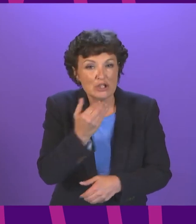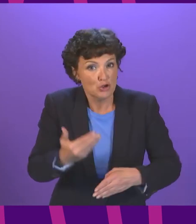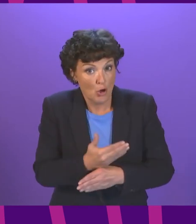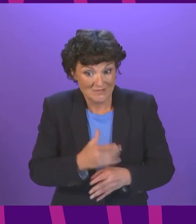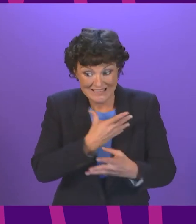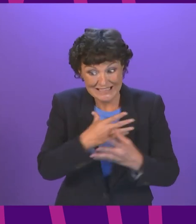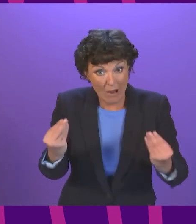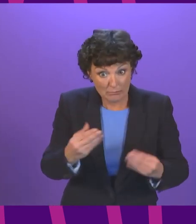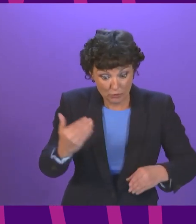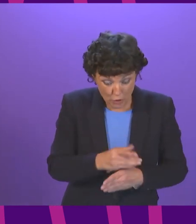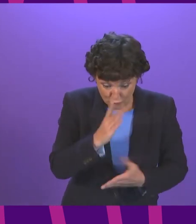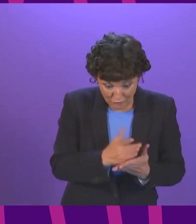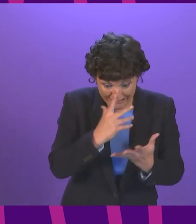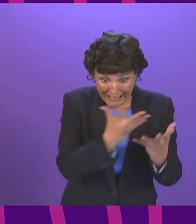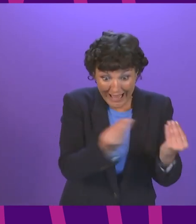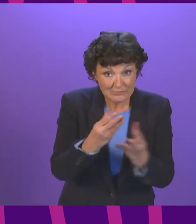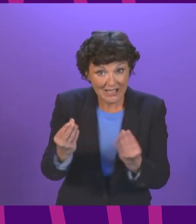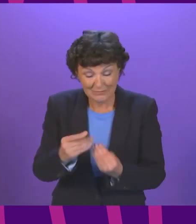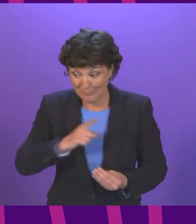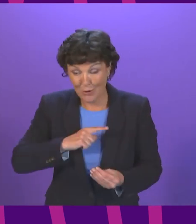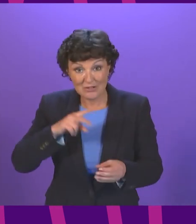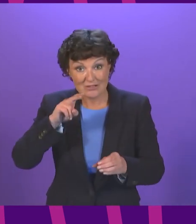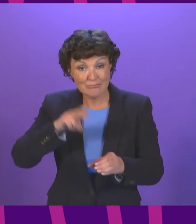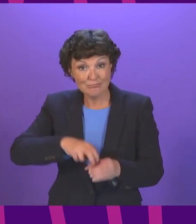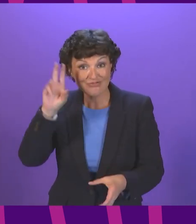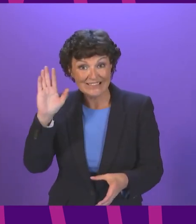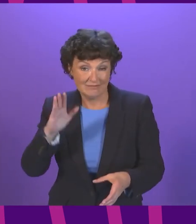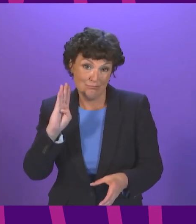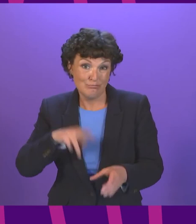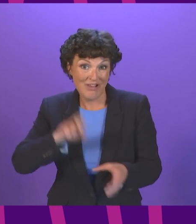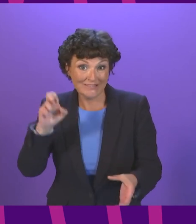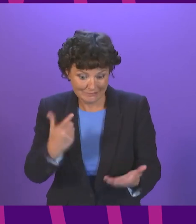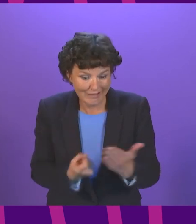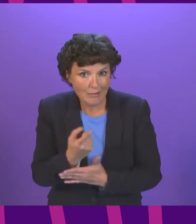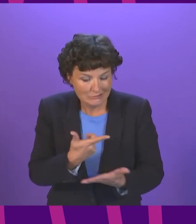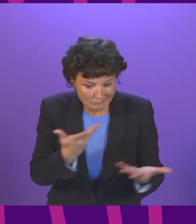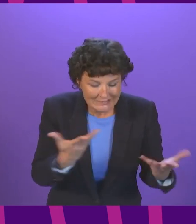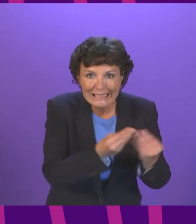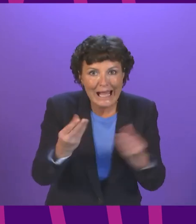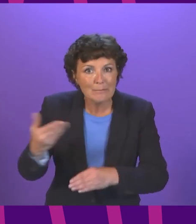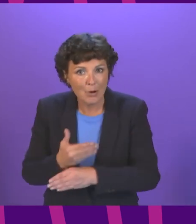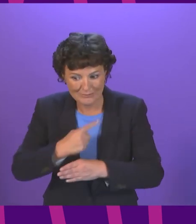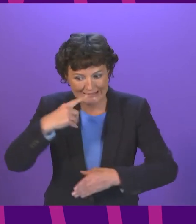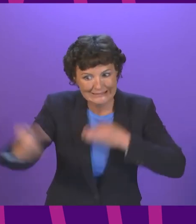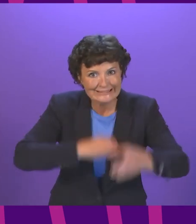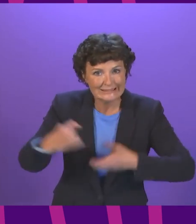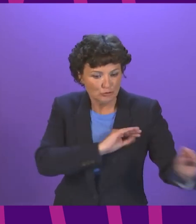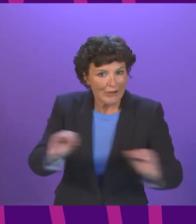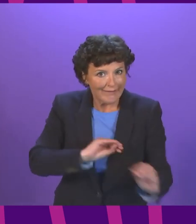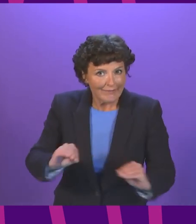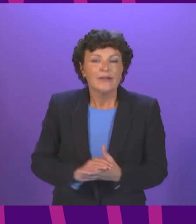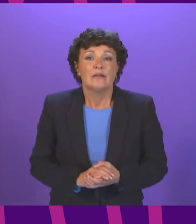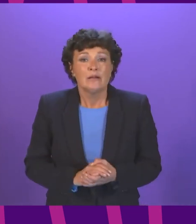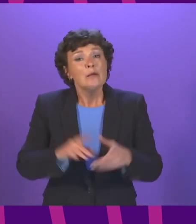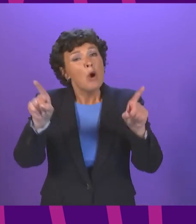Brexit and help people retrain This is essential to protect our economy from the severe consequences of Brexit but also to